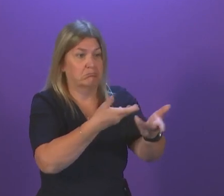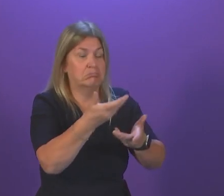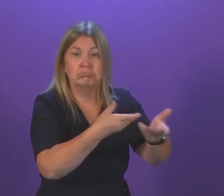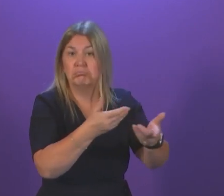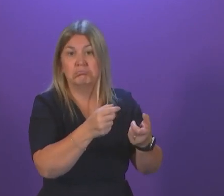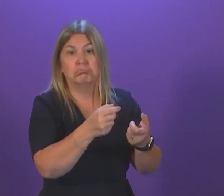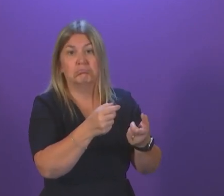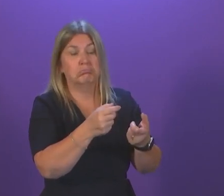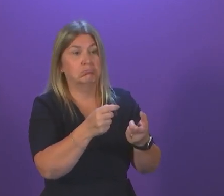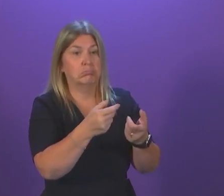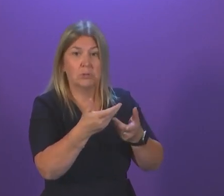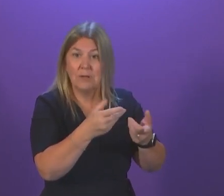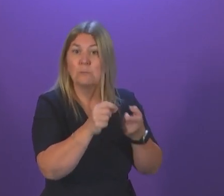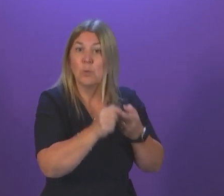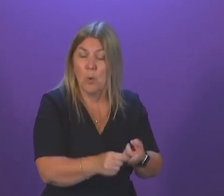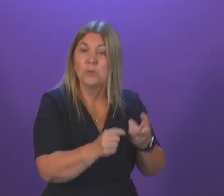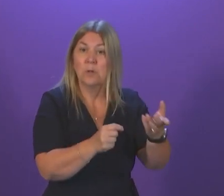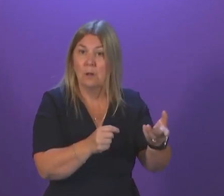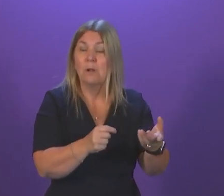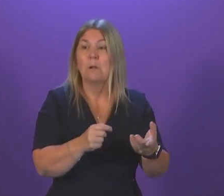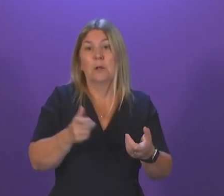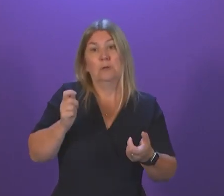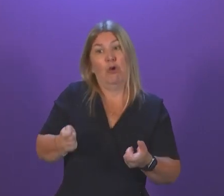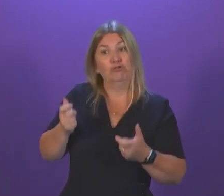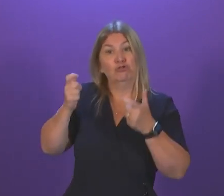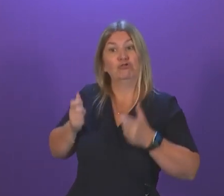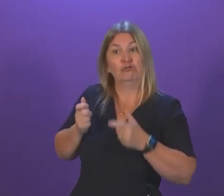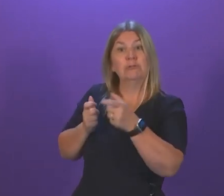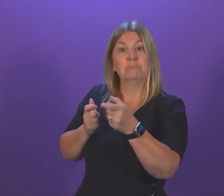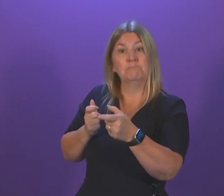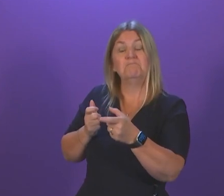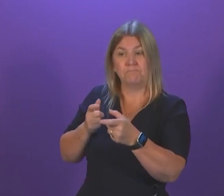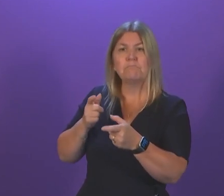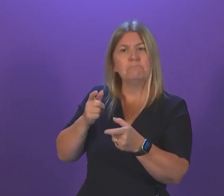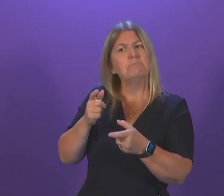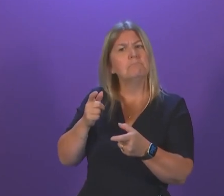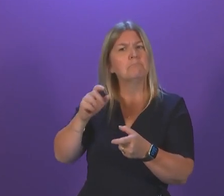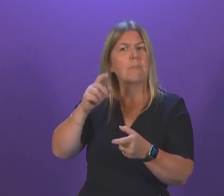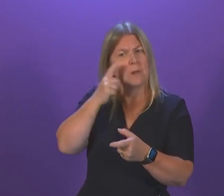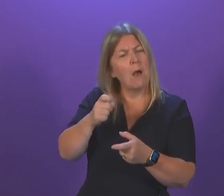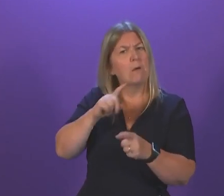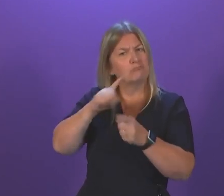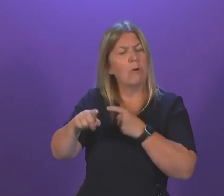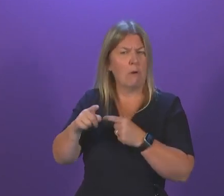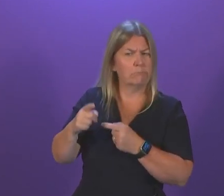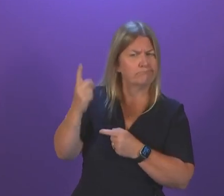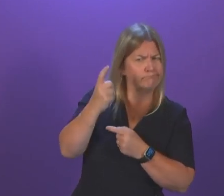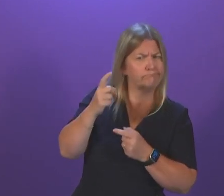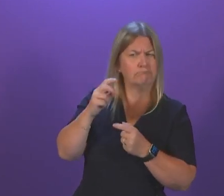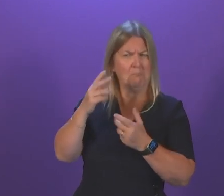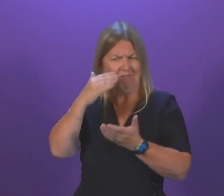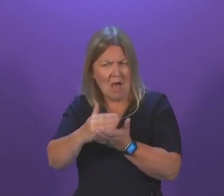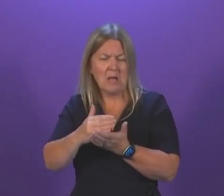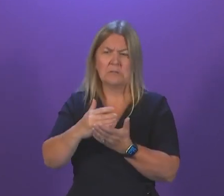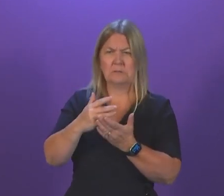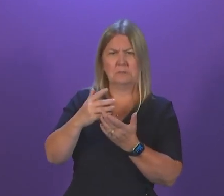judges. Judges retain, even in terms of short sentences, the discretion to pass the most appropriate sentence based on the